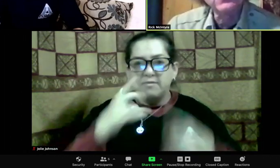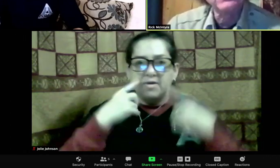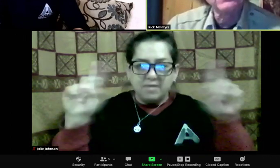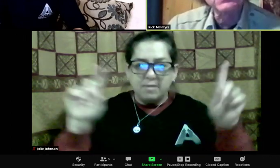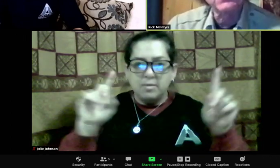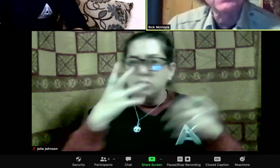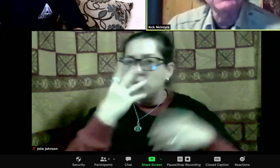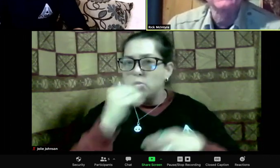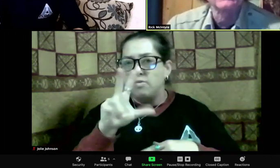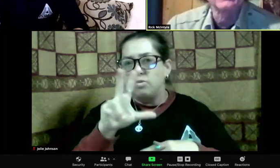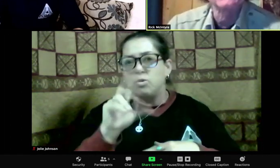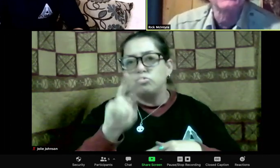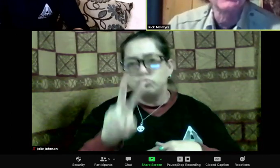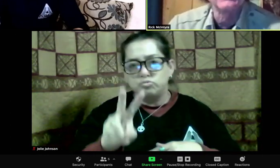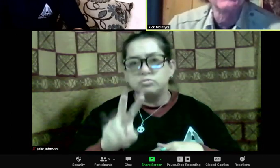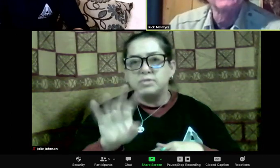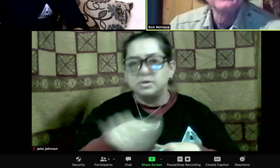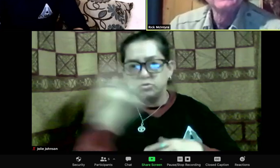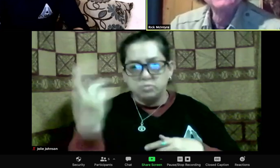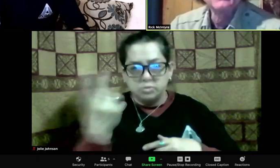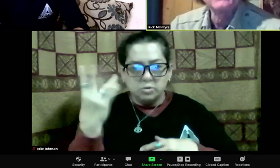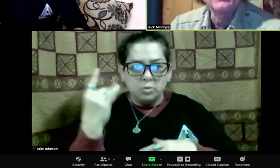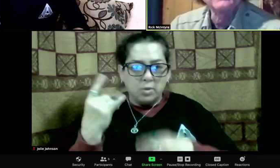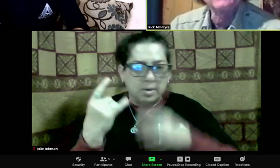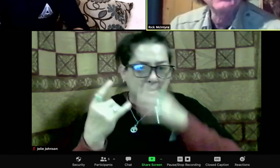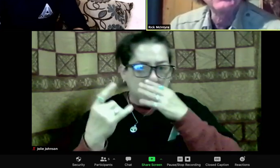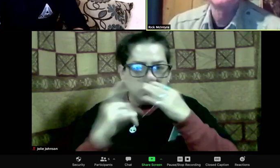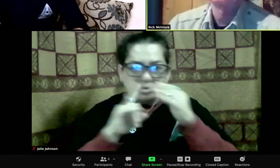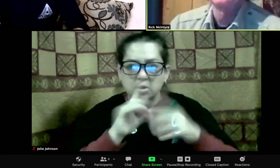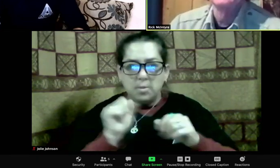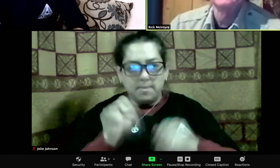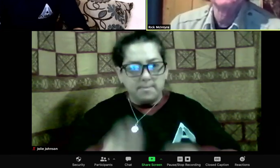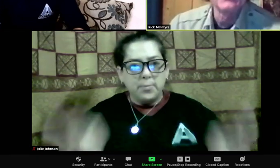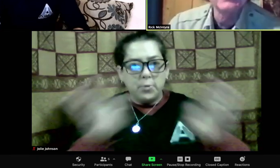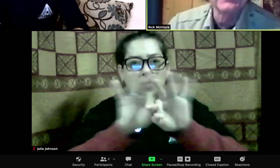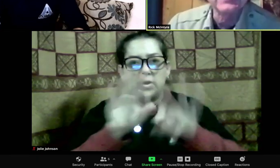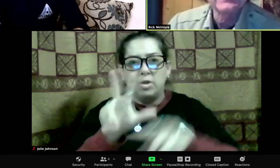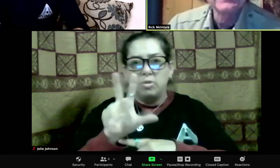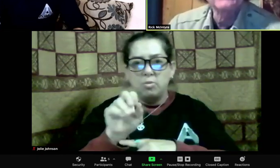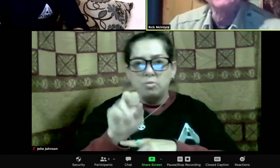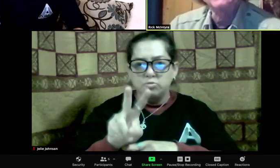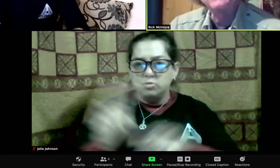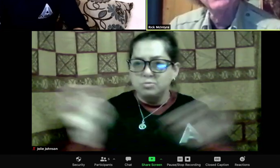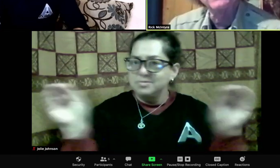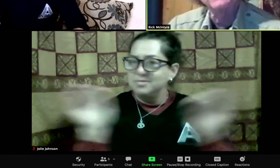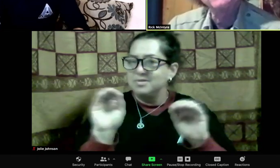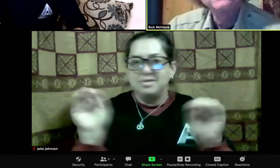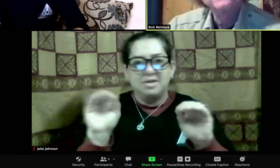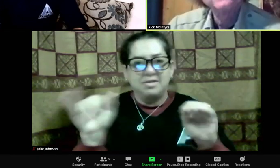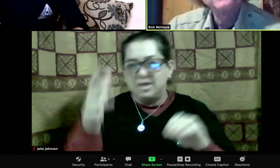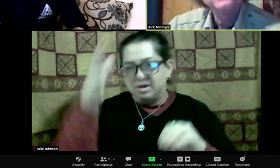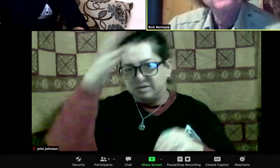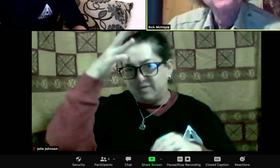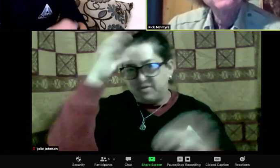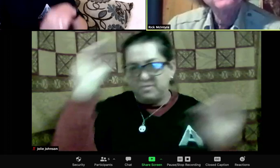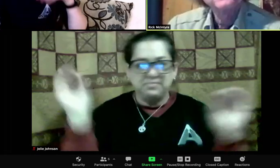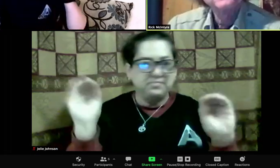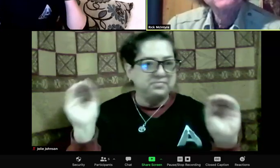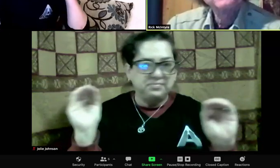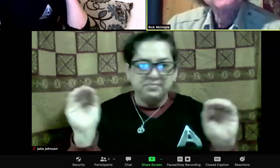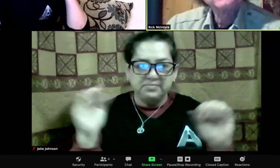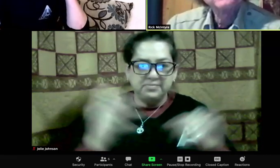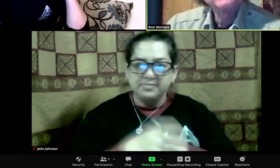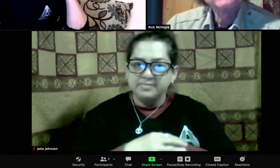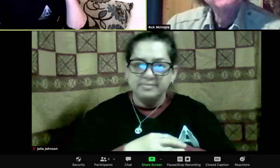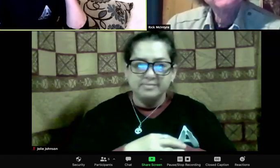instinct. And they were just extremely good at it. They were very playful, very affectionate with each other.